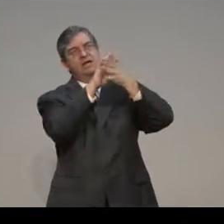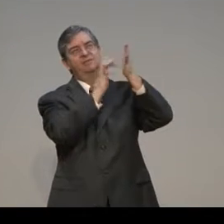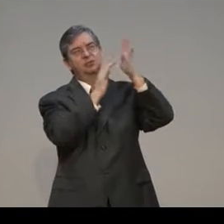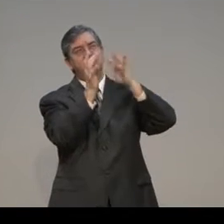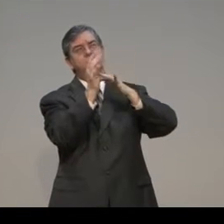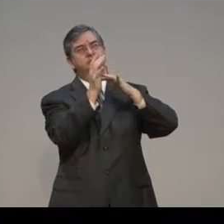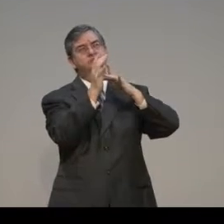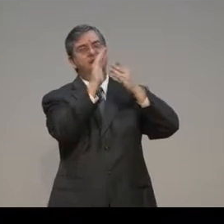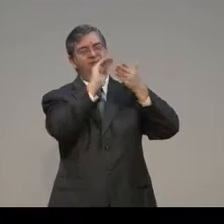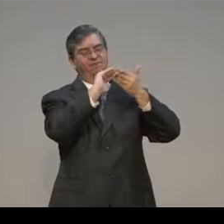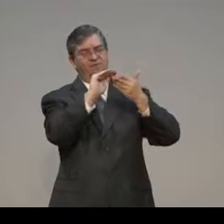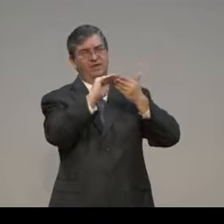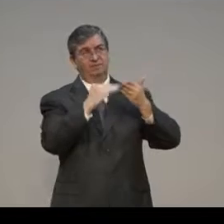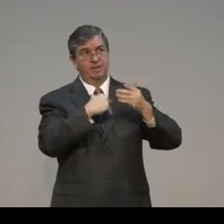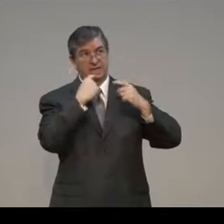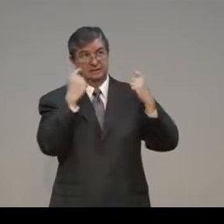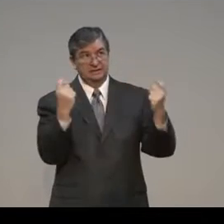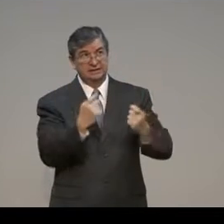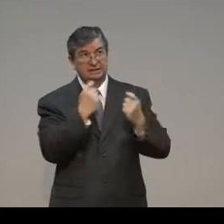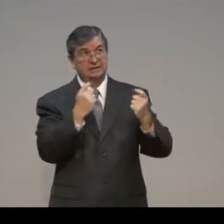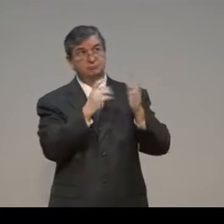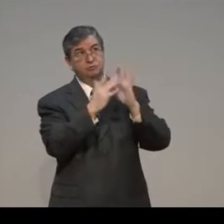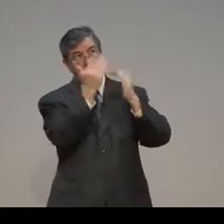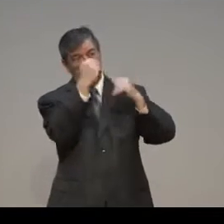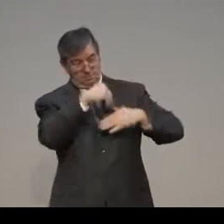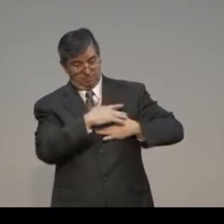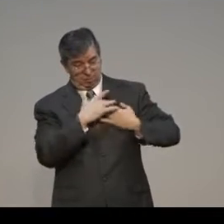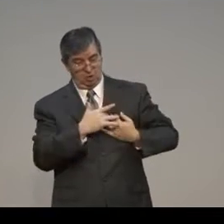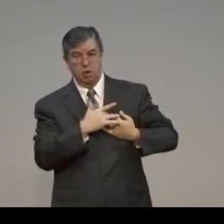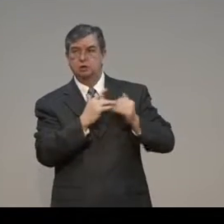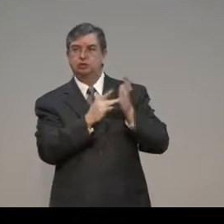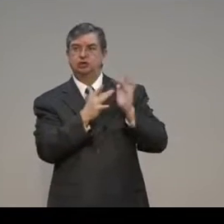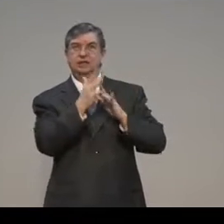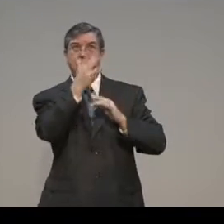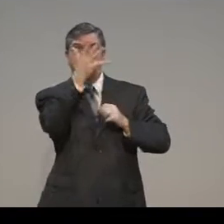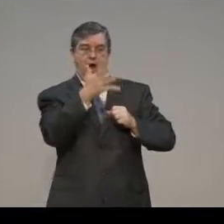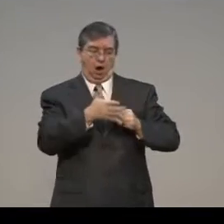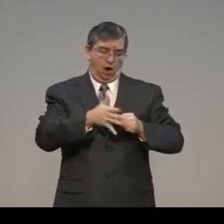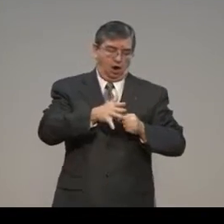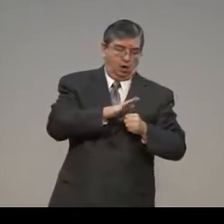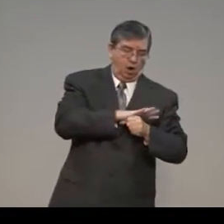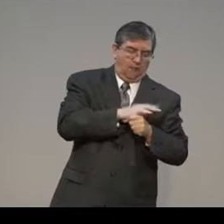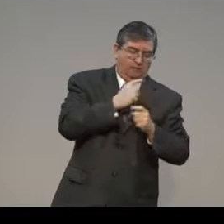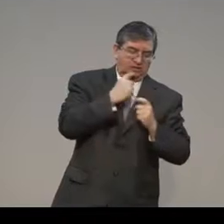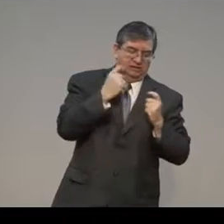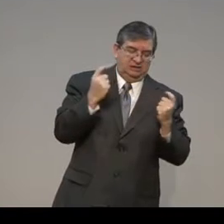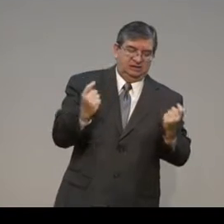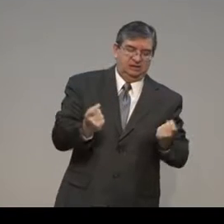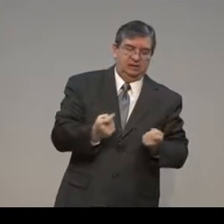that we have as Christians is Jesus Christ, that He can come into our hearts, that He can come into anyone's